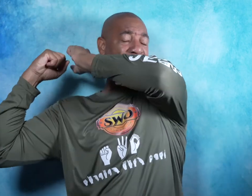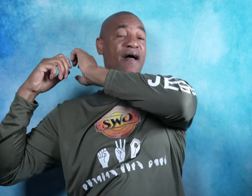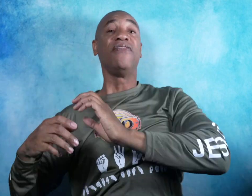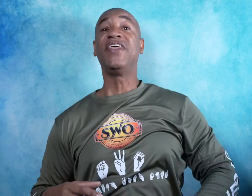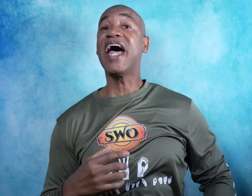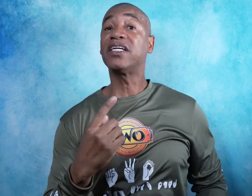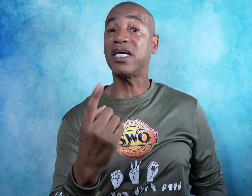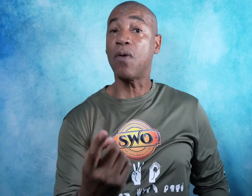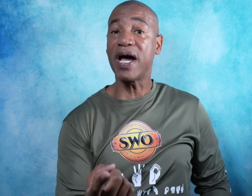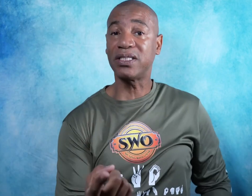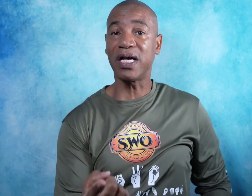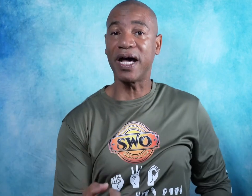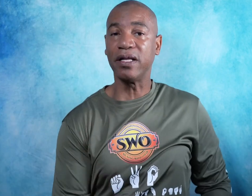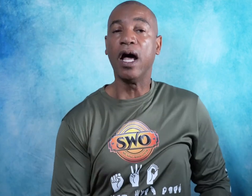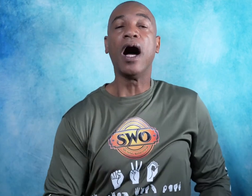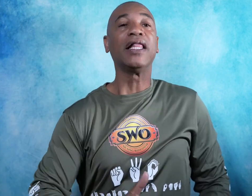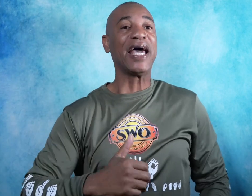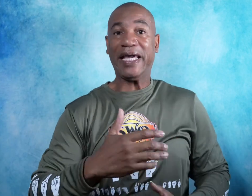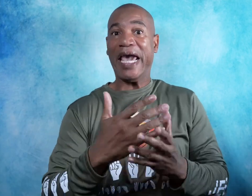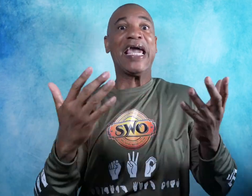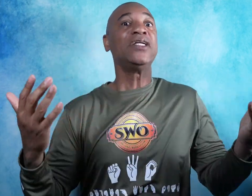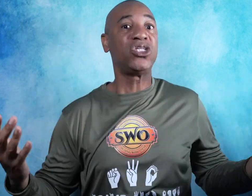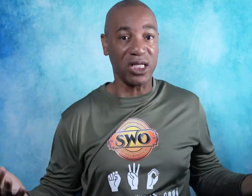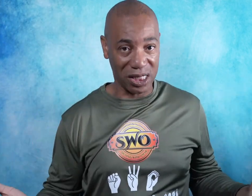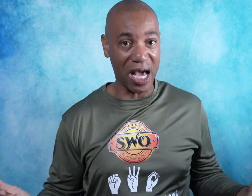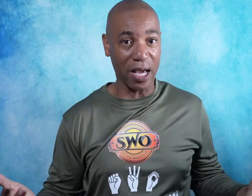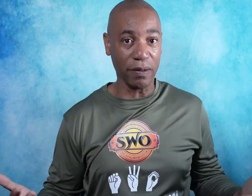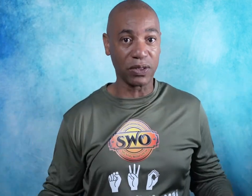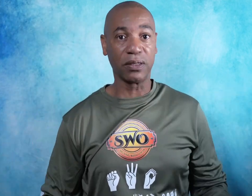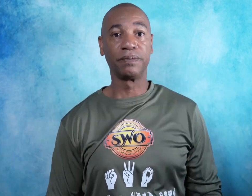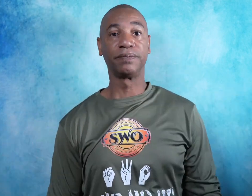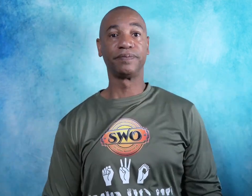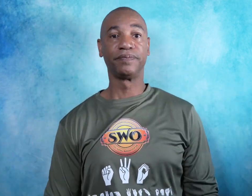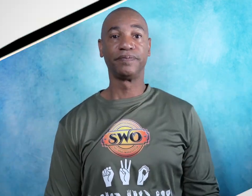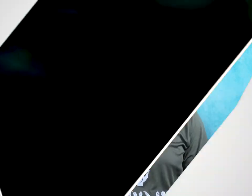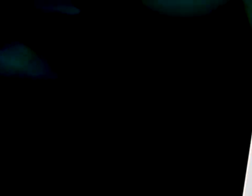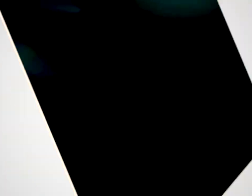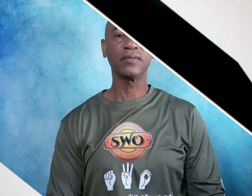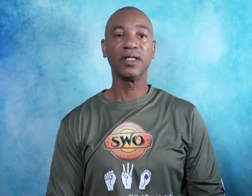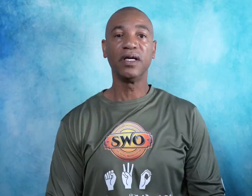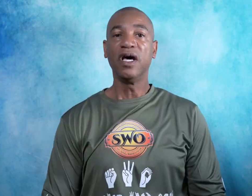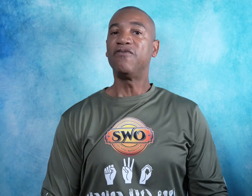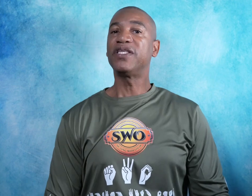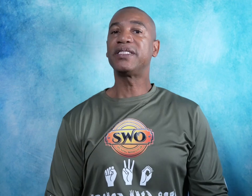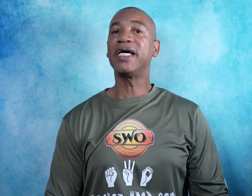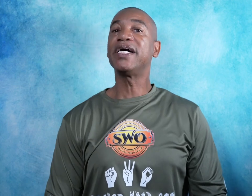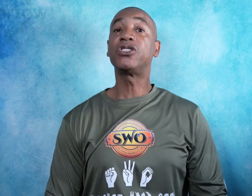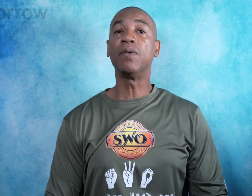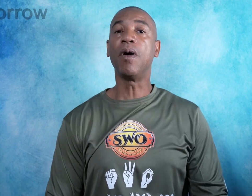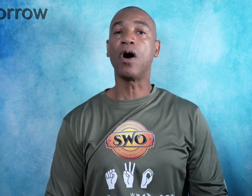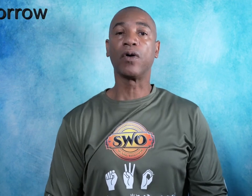that is how I sign like ancient times. For the sign tomorrow.